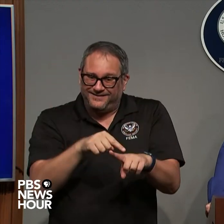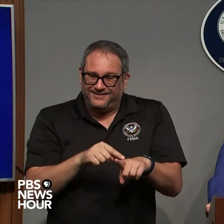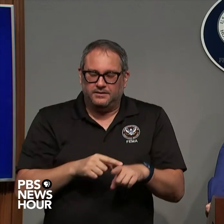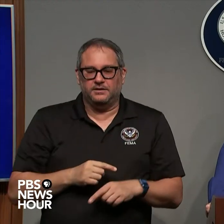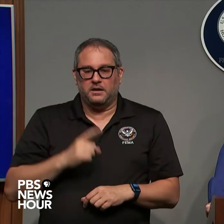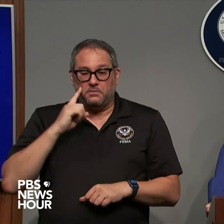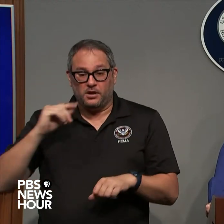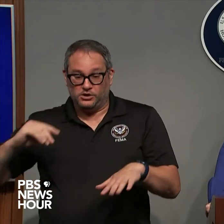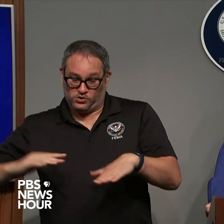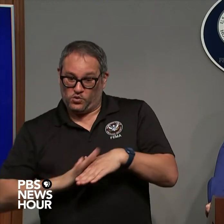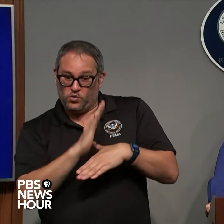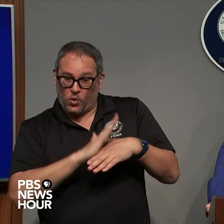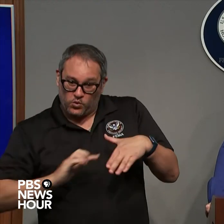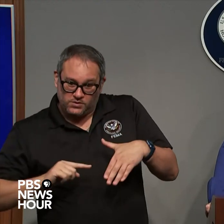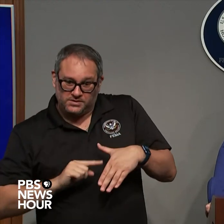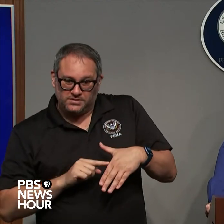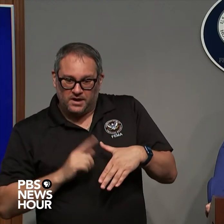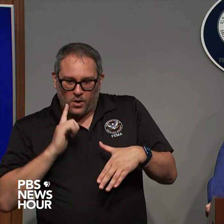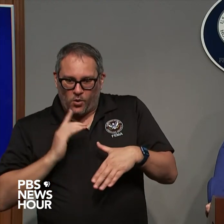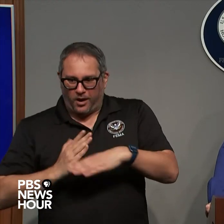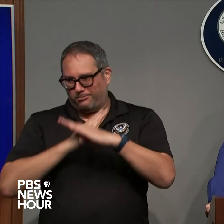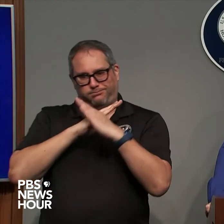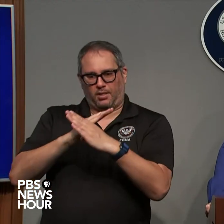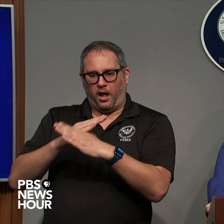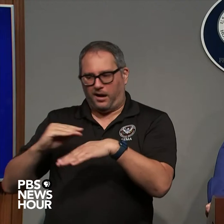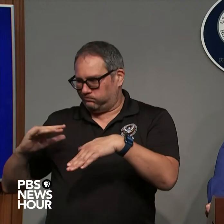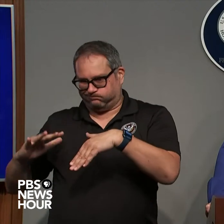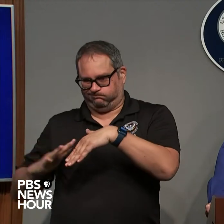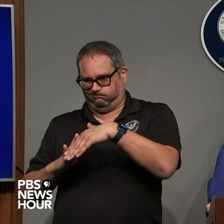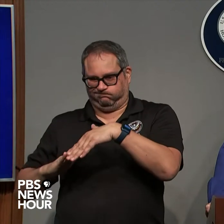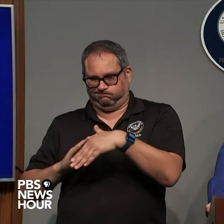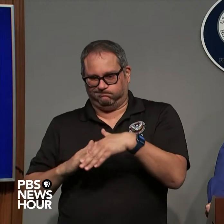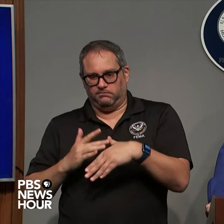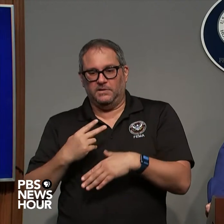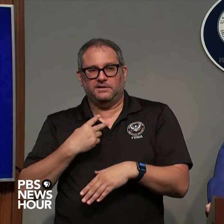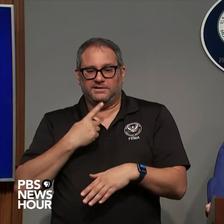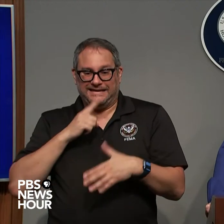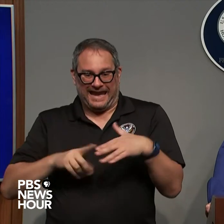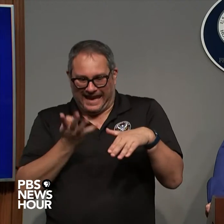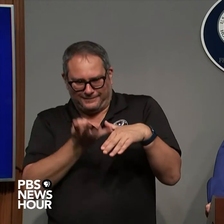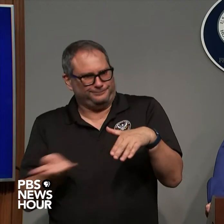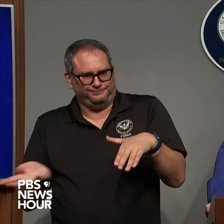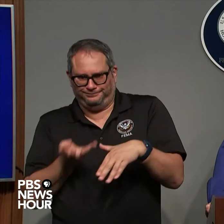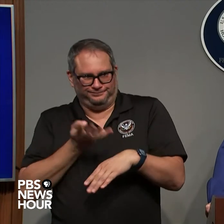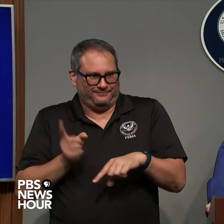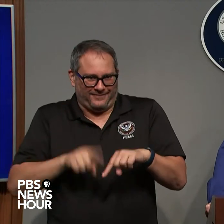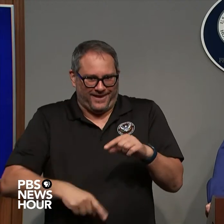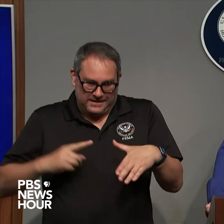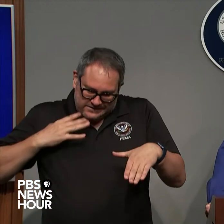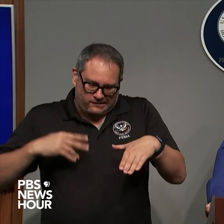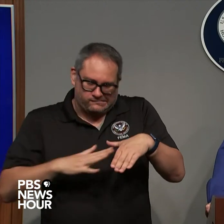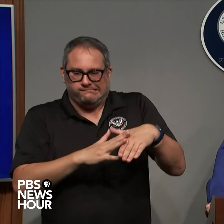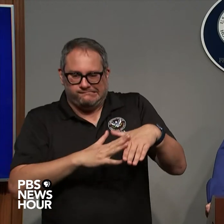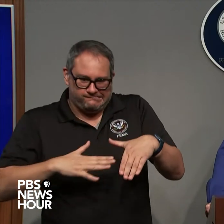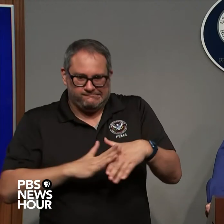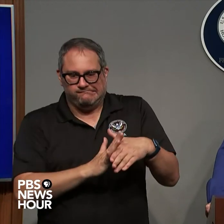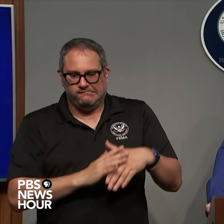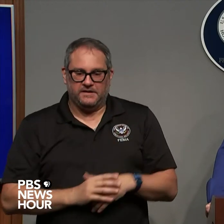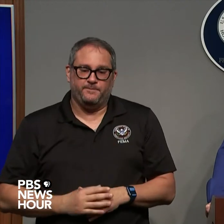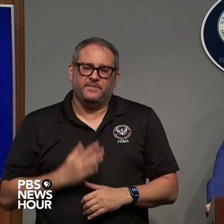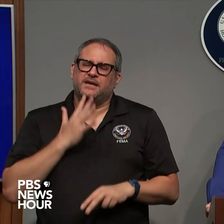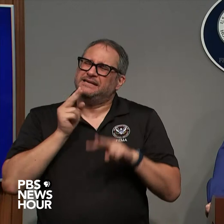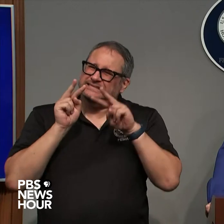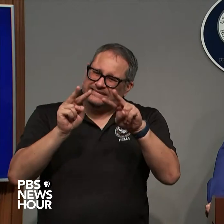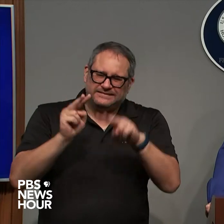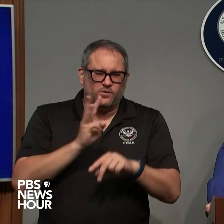so the water people really need to be listen to the warnings have multiple ways to get information and warnings as the waters can be incredibly dangerous